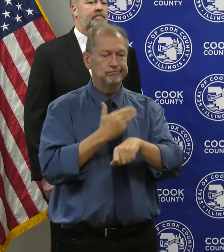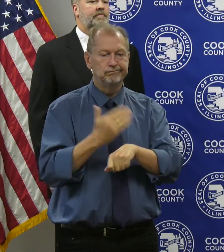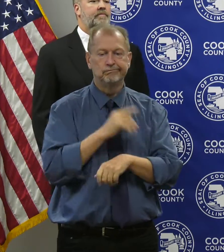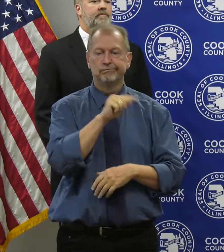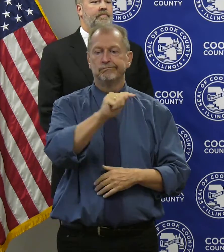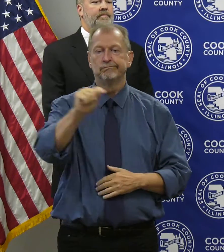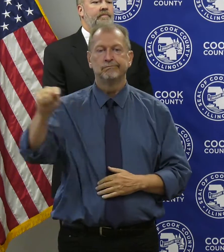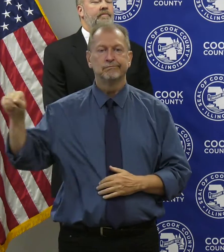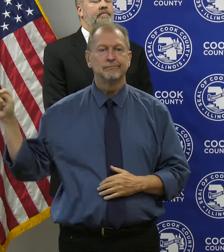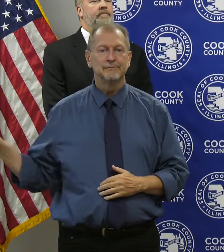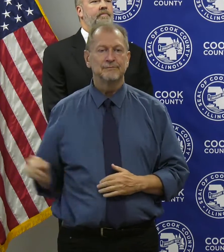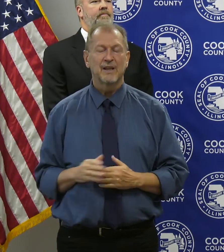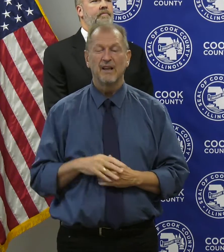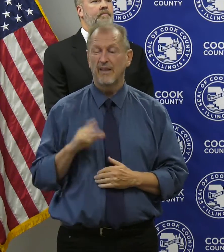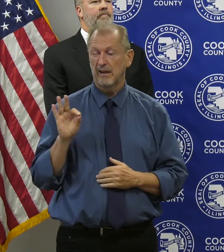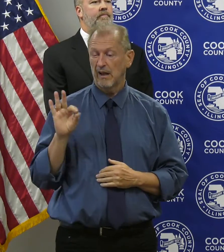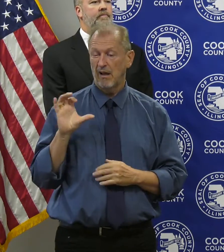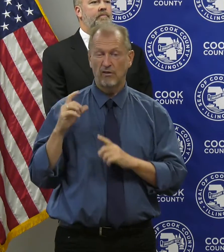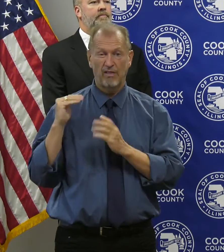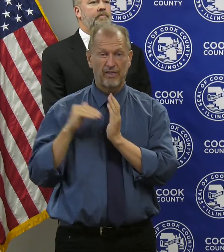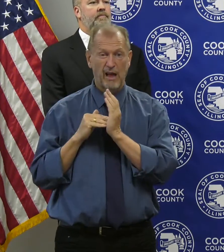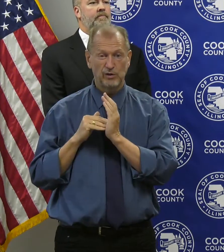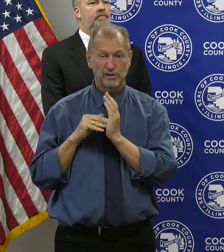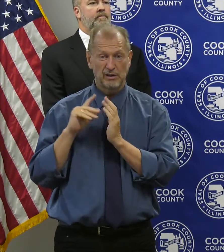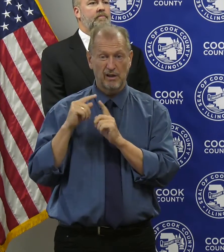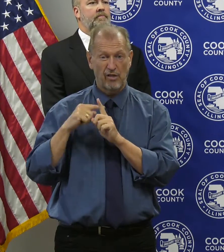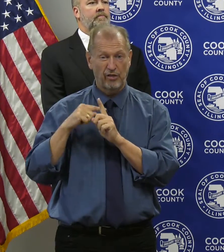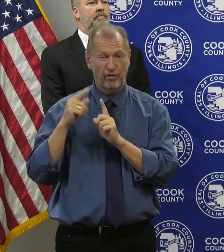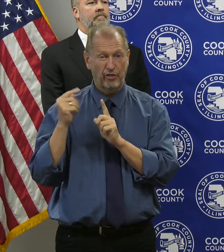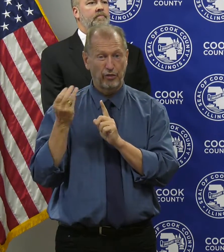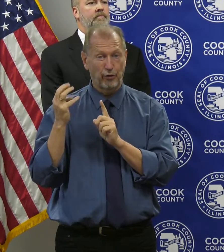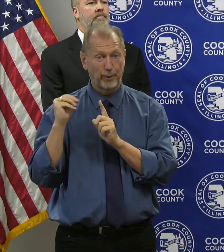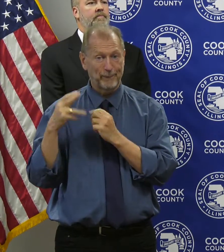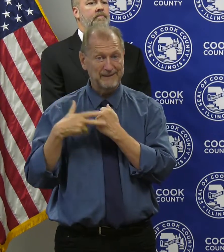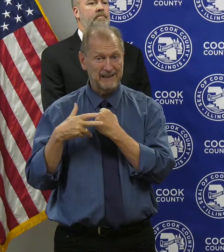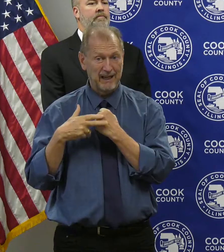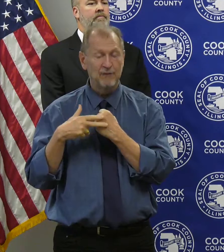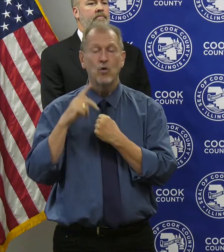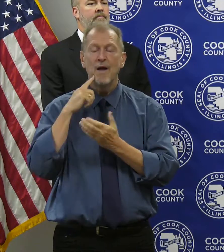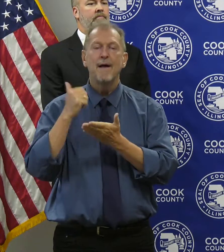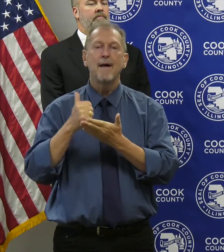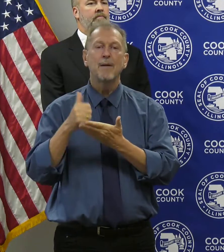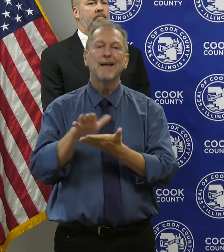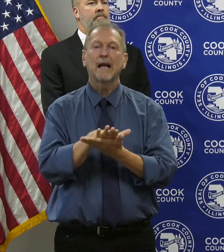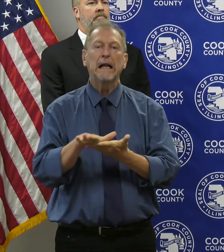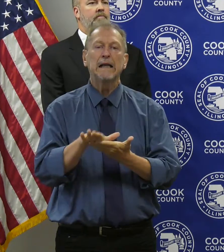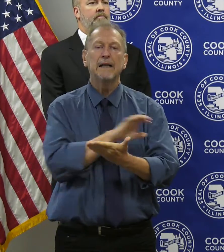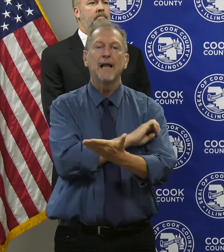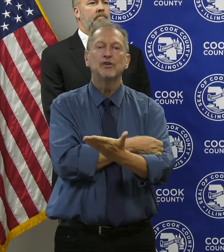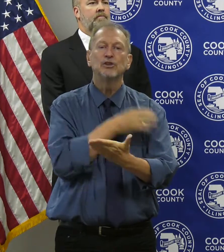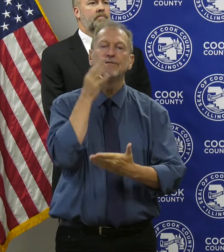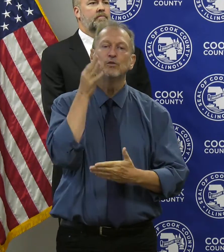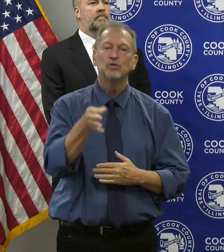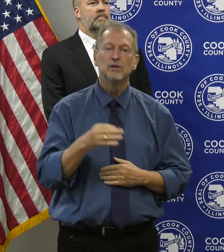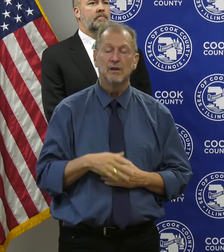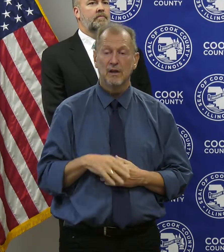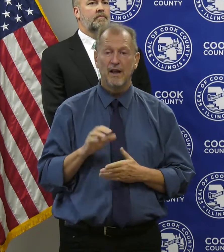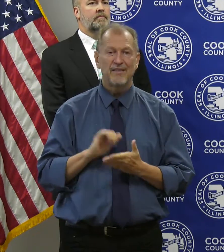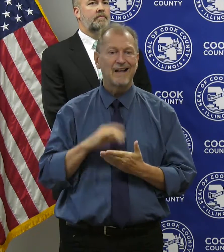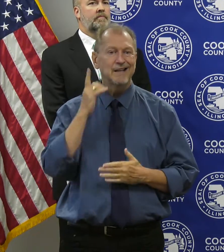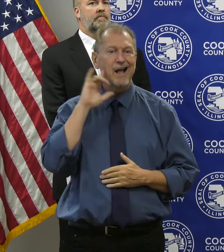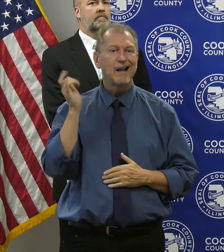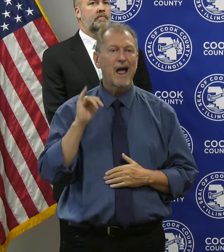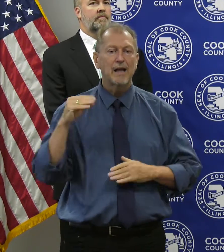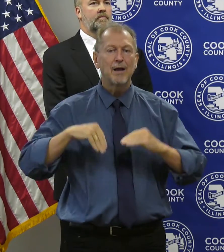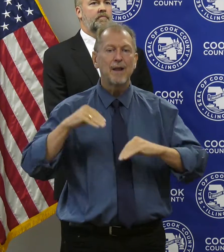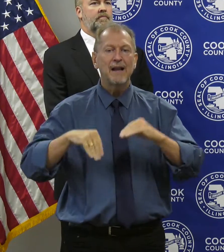These 900,000 therms saved by Cook County is a really big step towards a clean energy future, and in fact is the equivalent to having planted more than